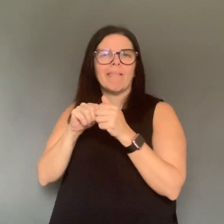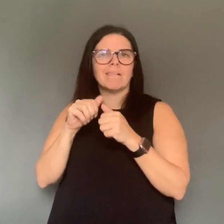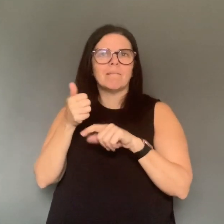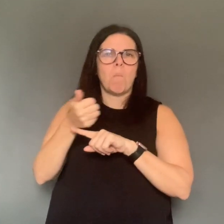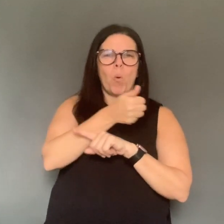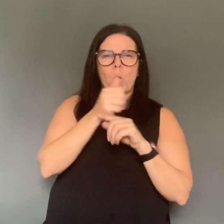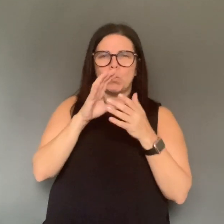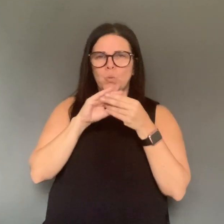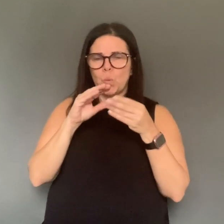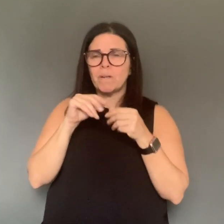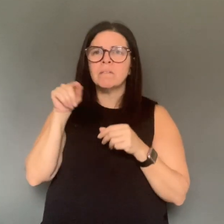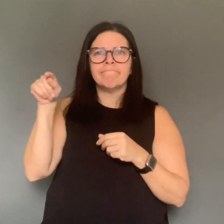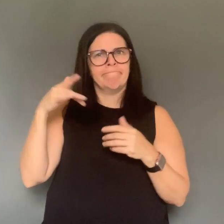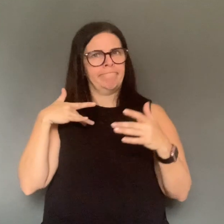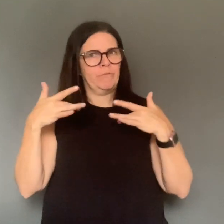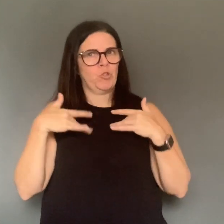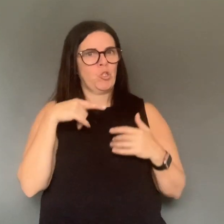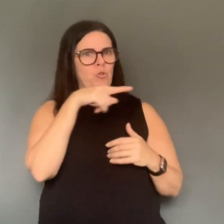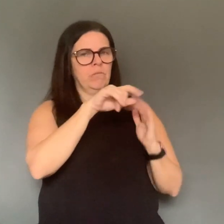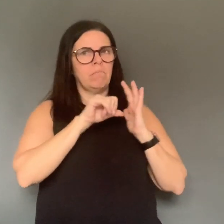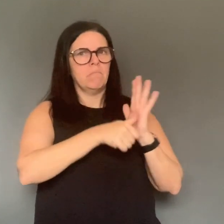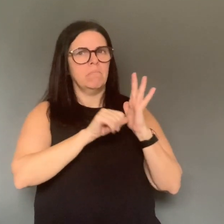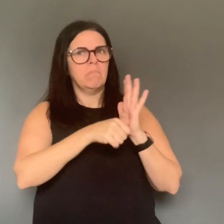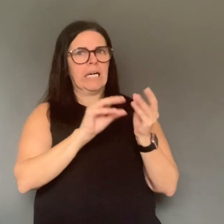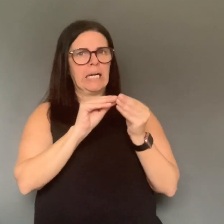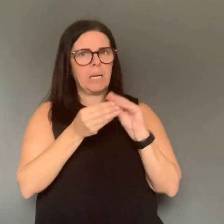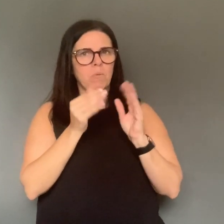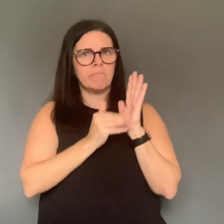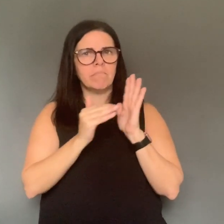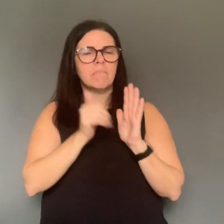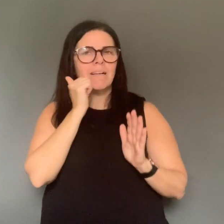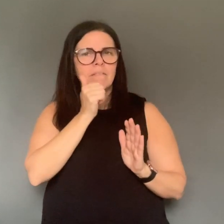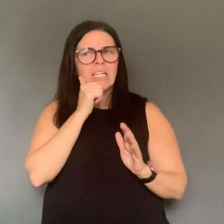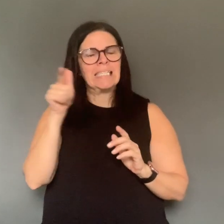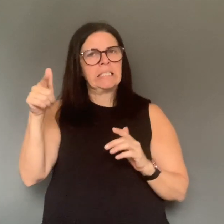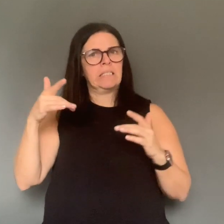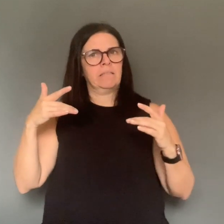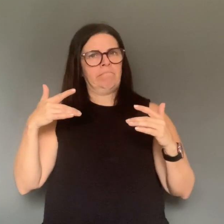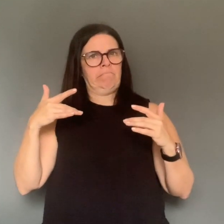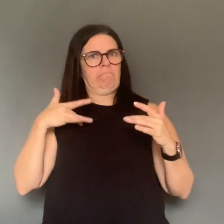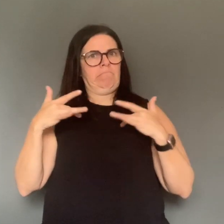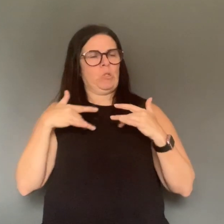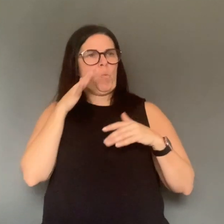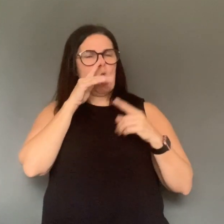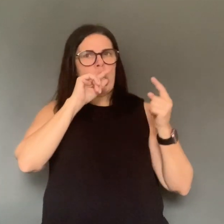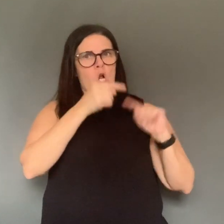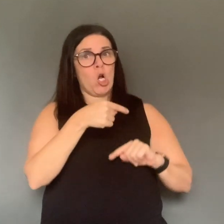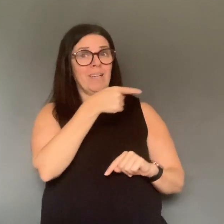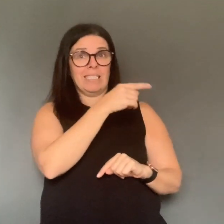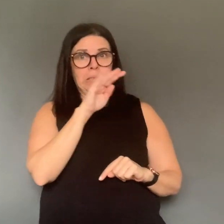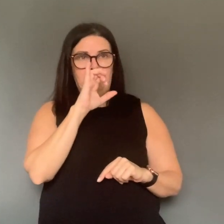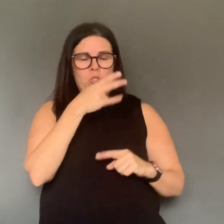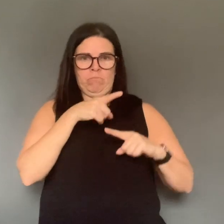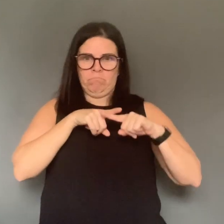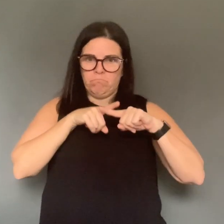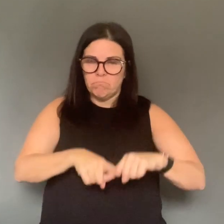and they can't afford the loss of healthcare workers. And this is a quote here, I'll just read it to you, and I'll get you to respond. Continuing to indicate